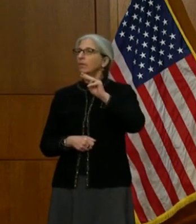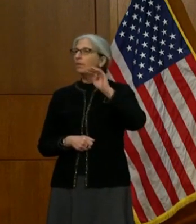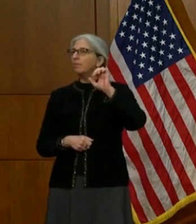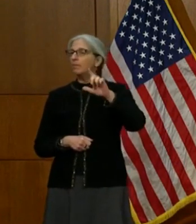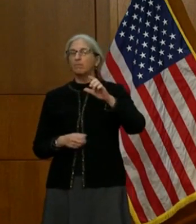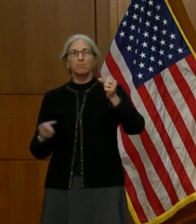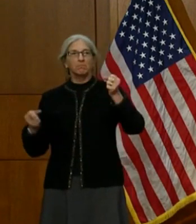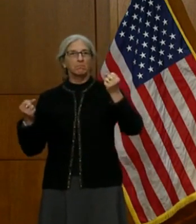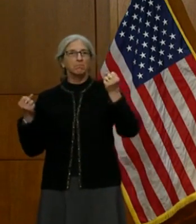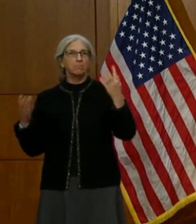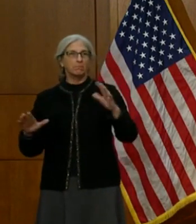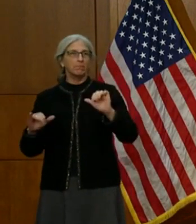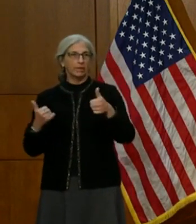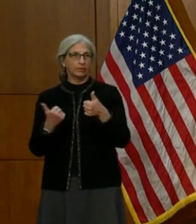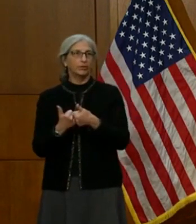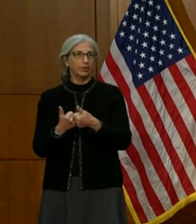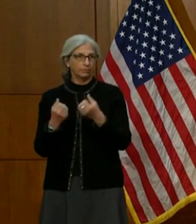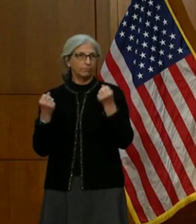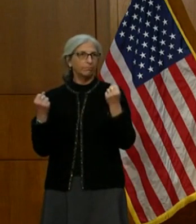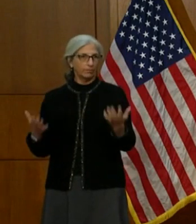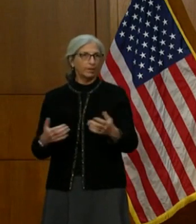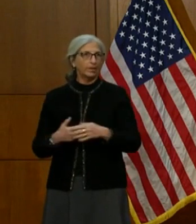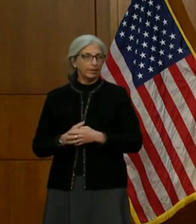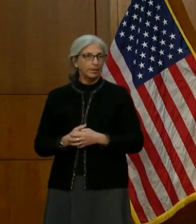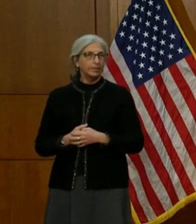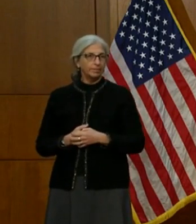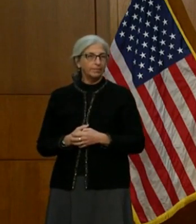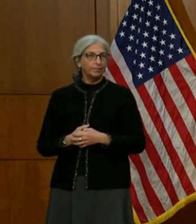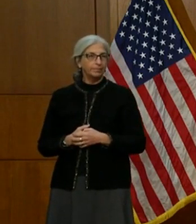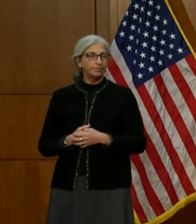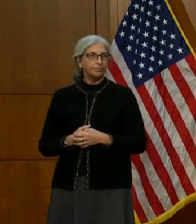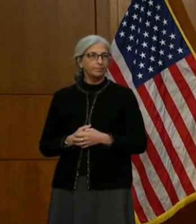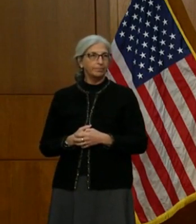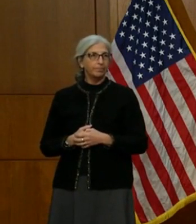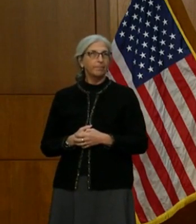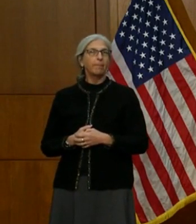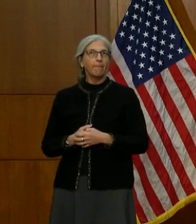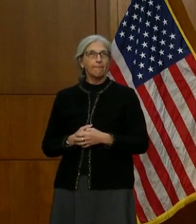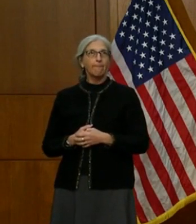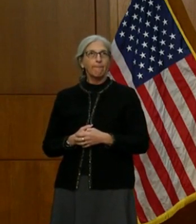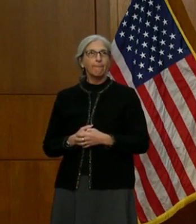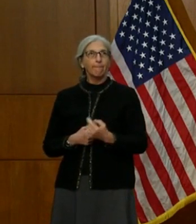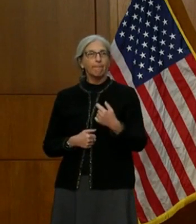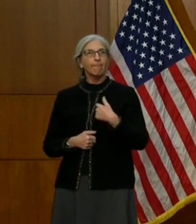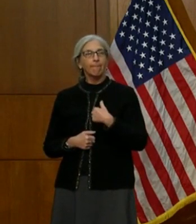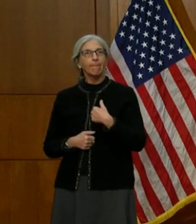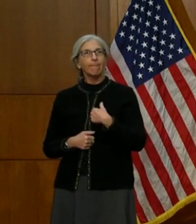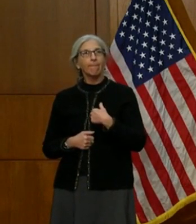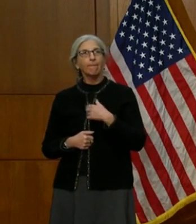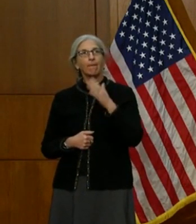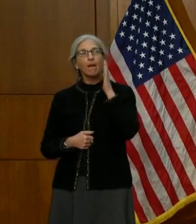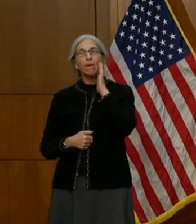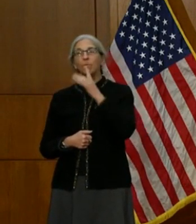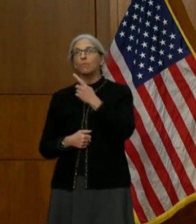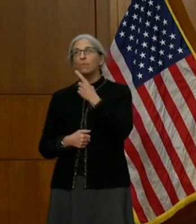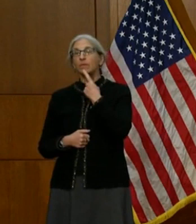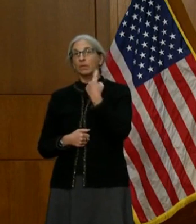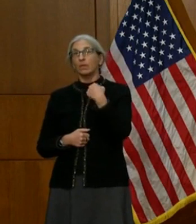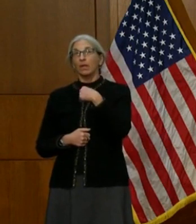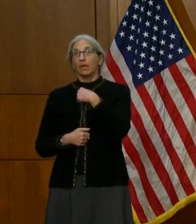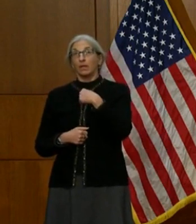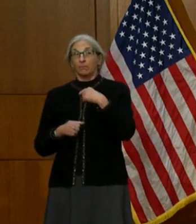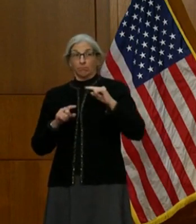as you probably know. I would just start by saying that we have vaccinated in